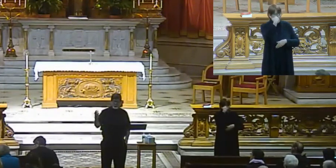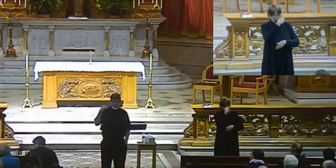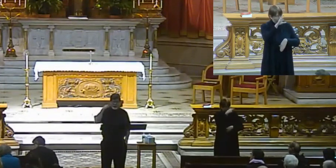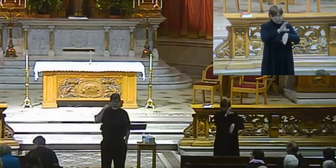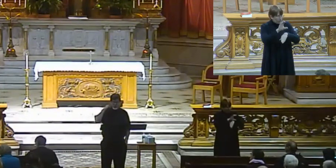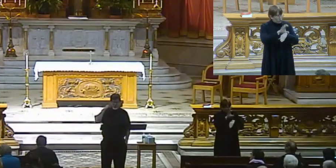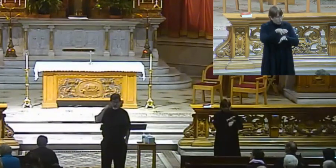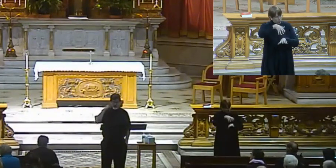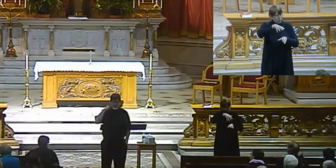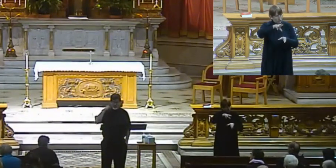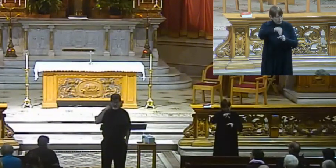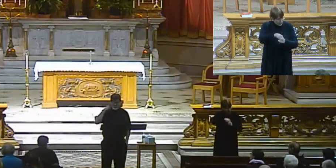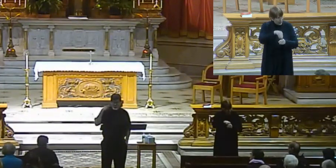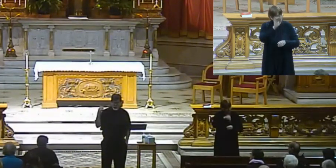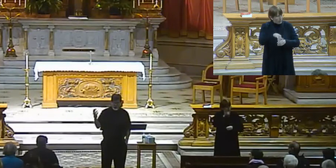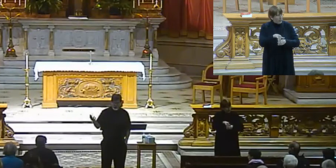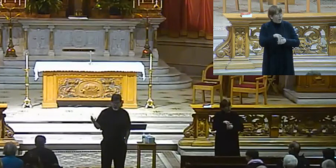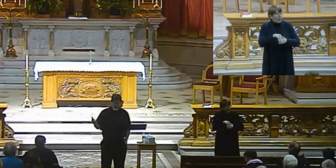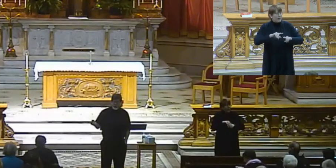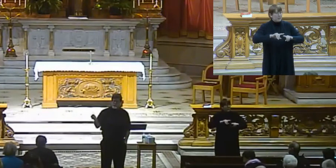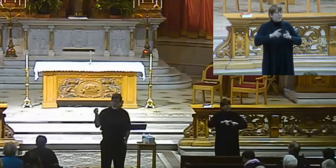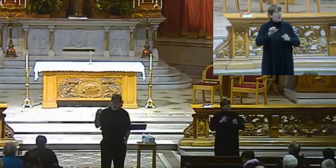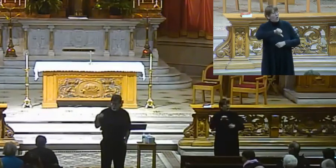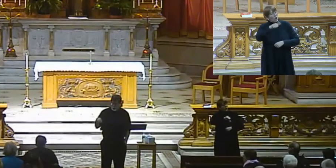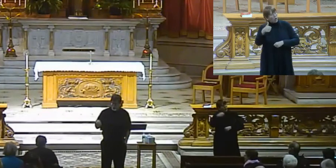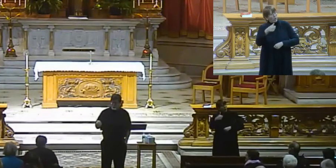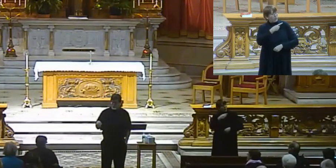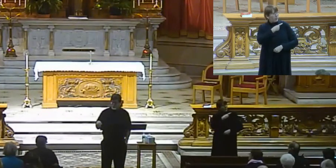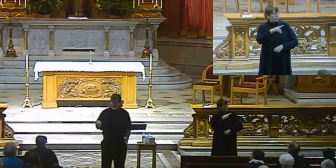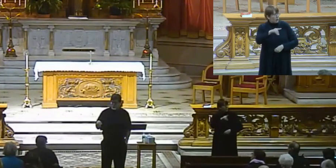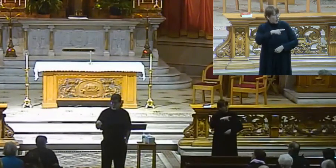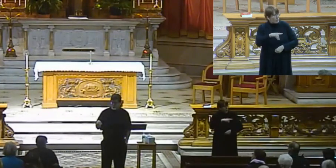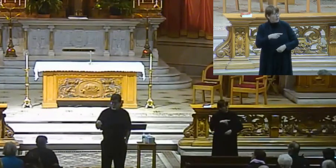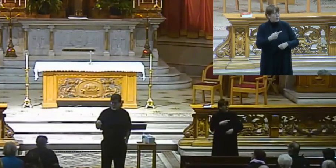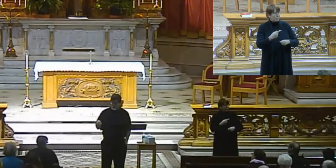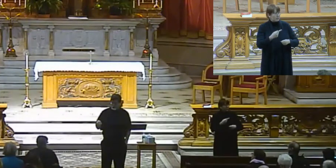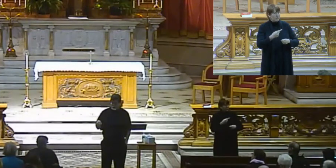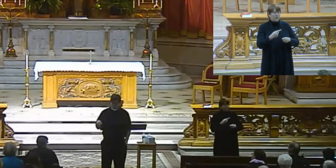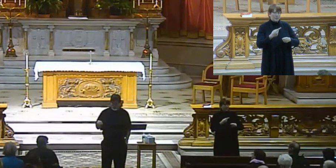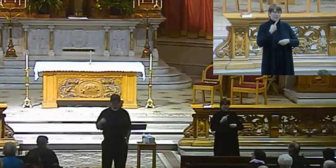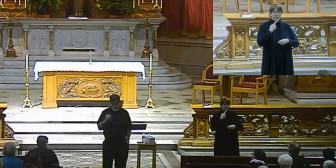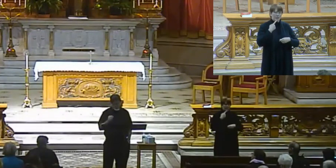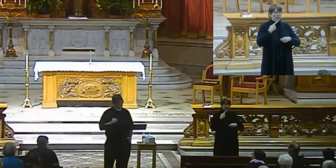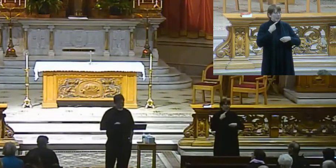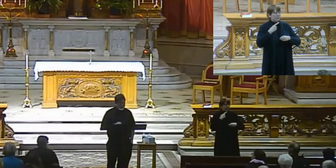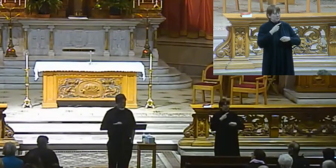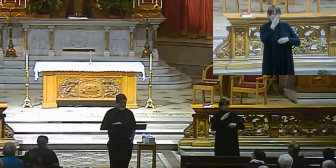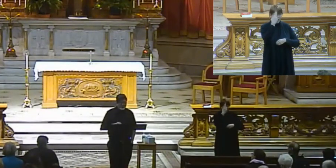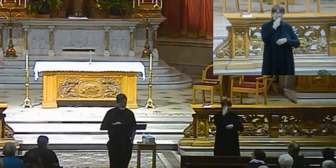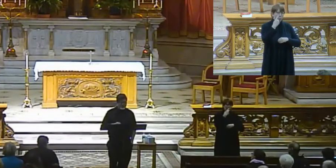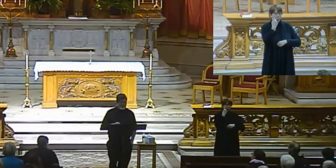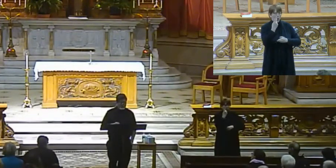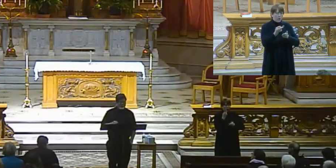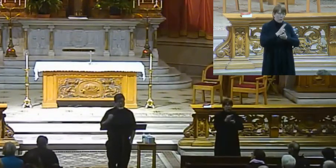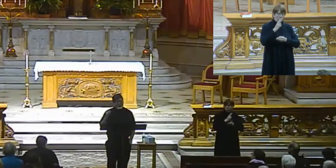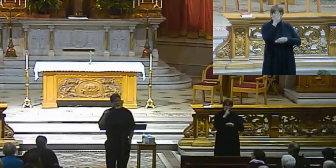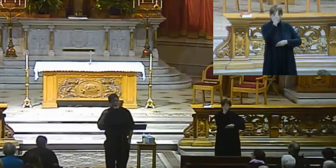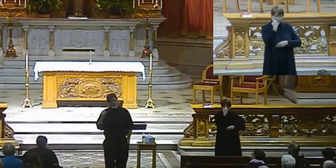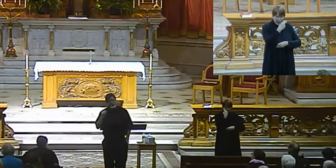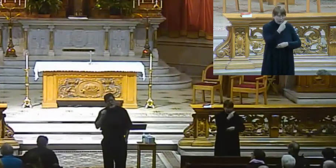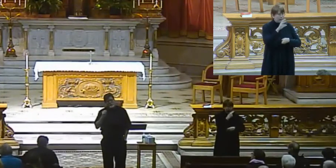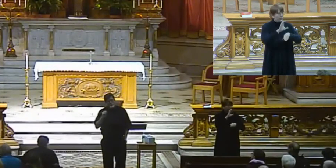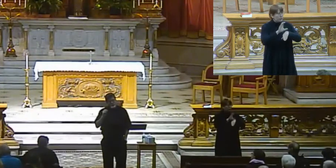denominations feel comfortable saying that because of the small c. All right, so let's get into this. right,